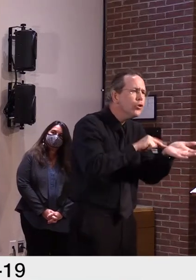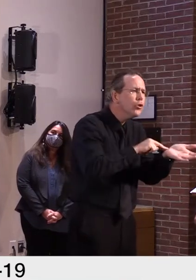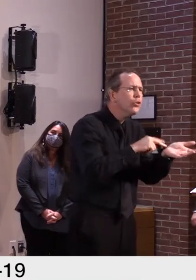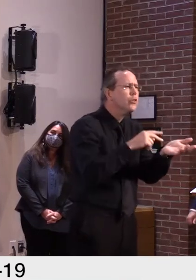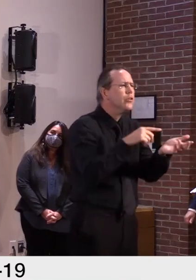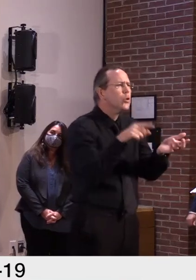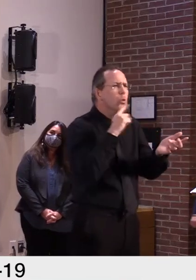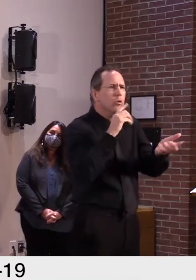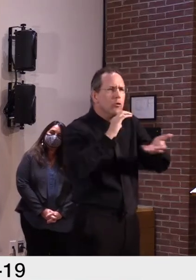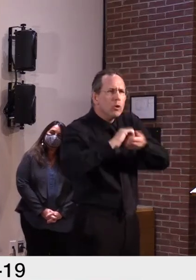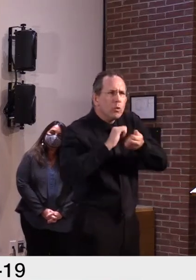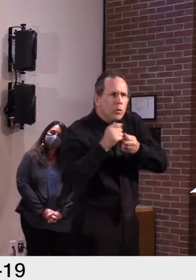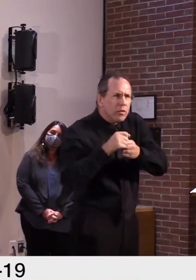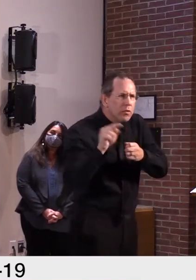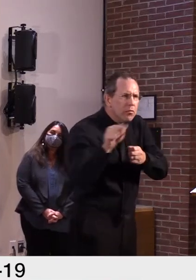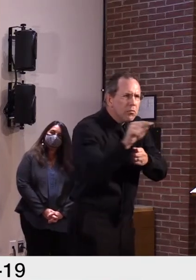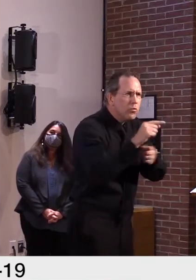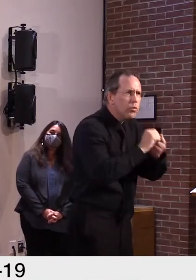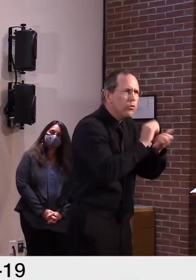students and the staff.